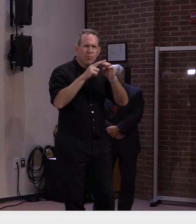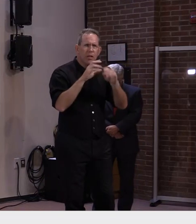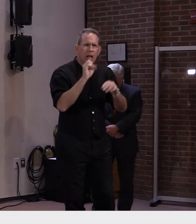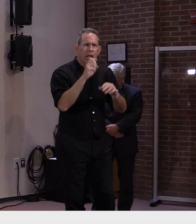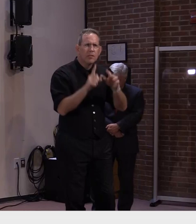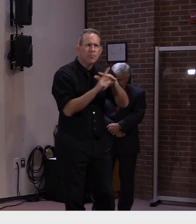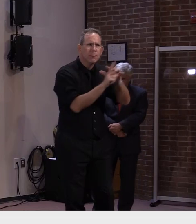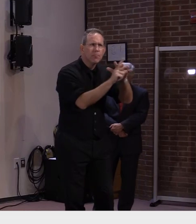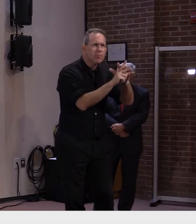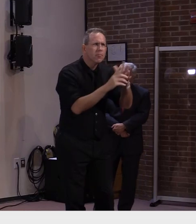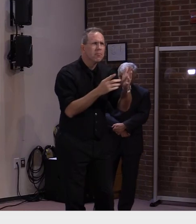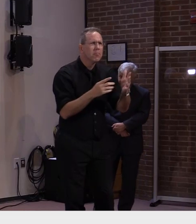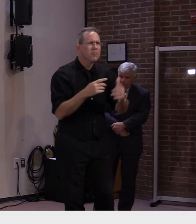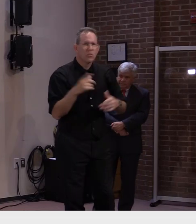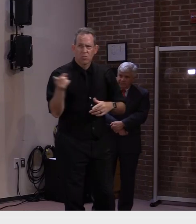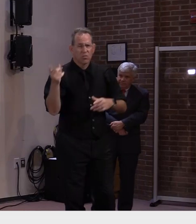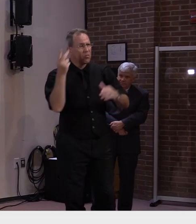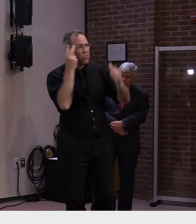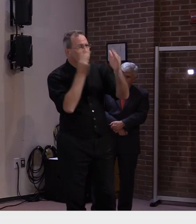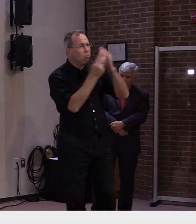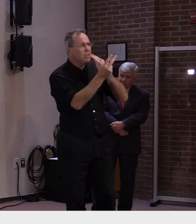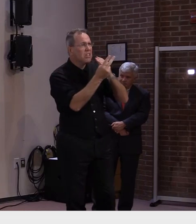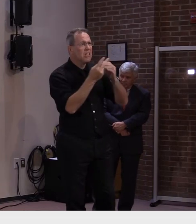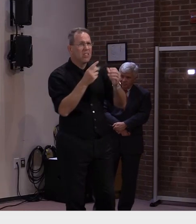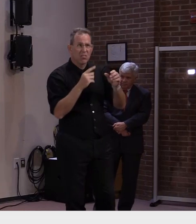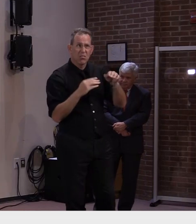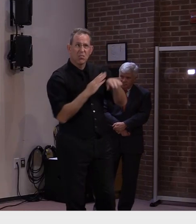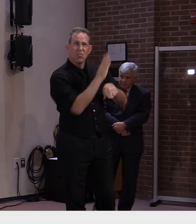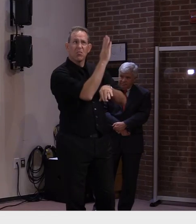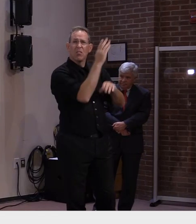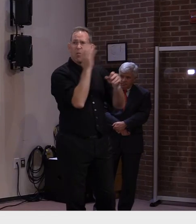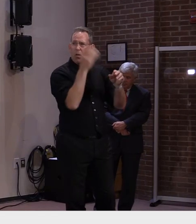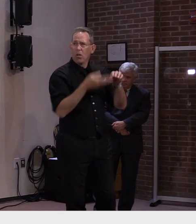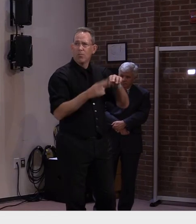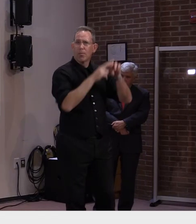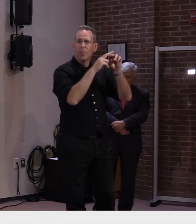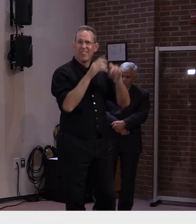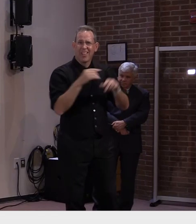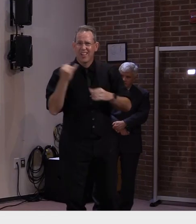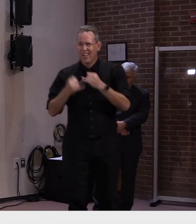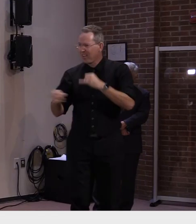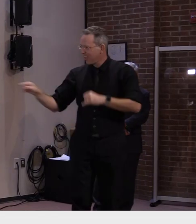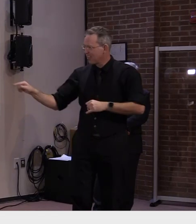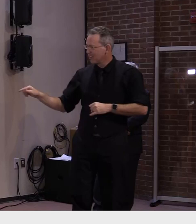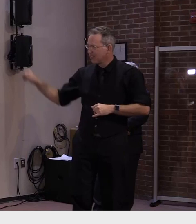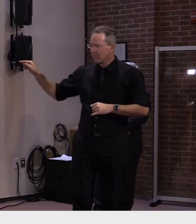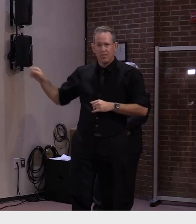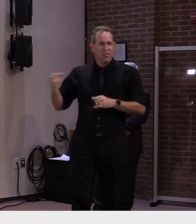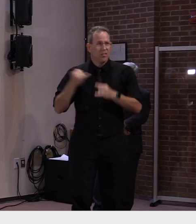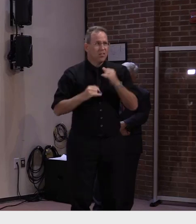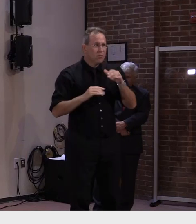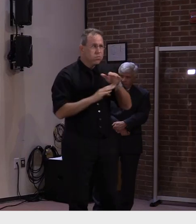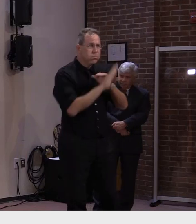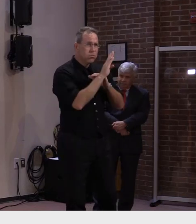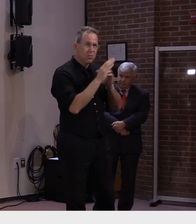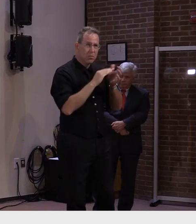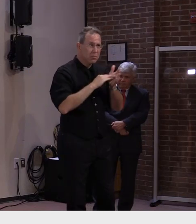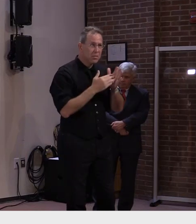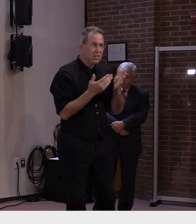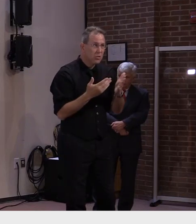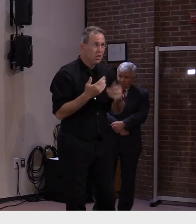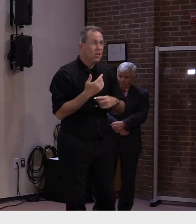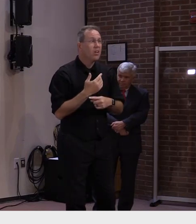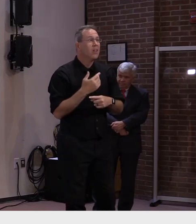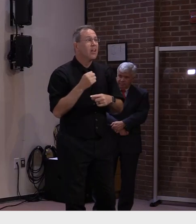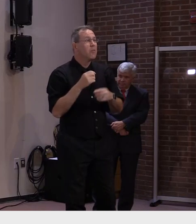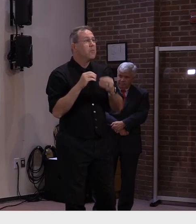And looking at the forecast, does this all suggest that the state could be seeing perhaps 200 or more new cases